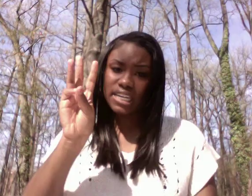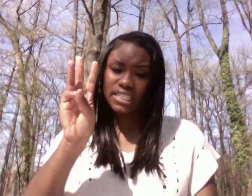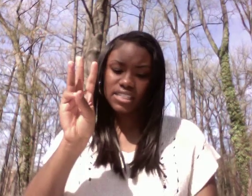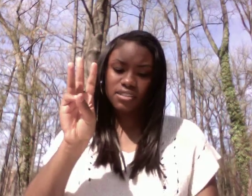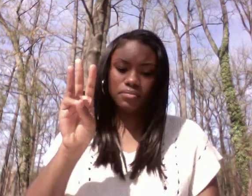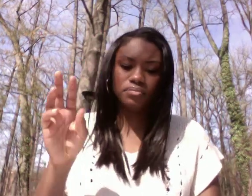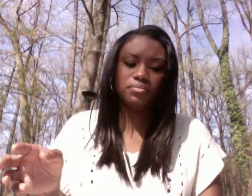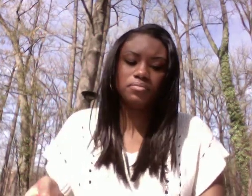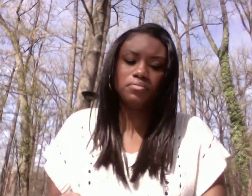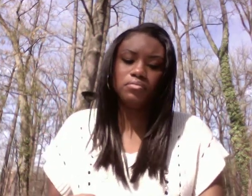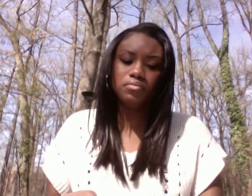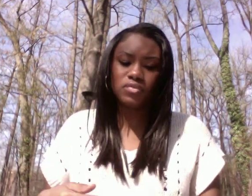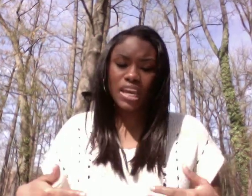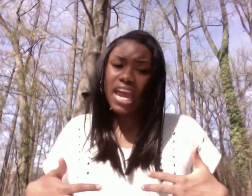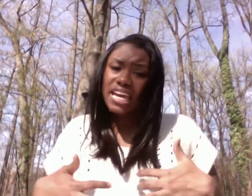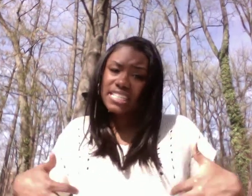6. 6.